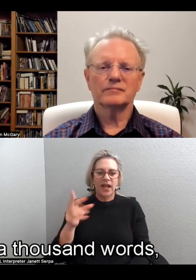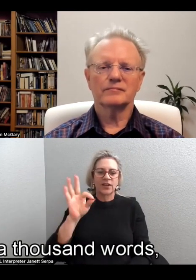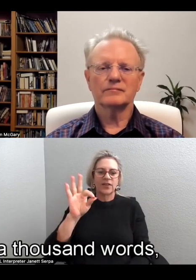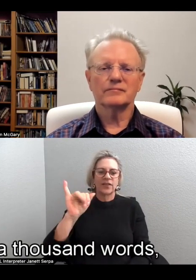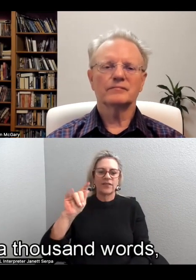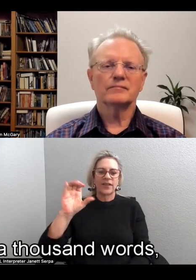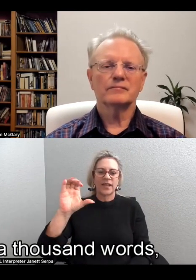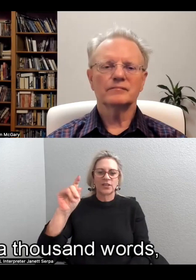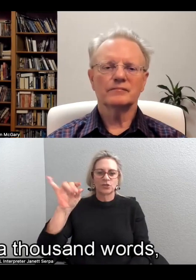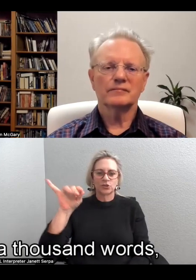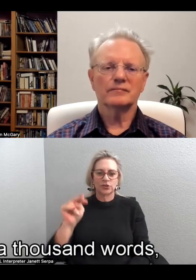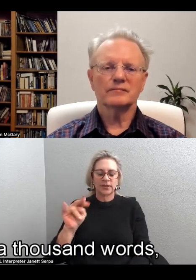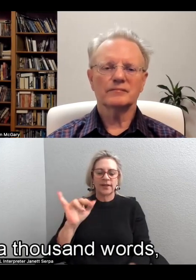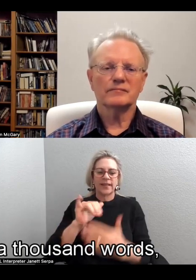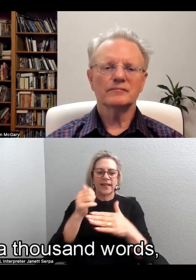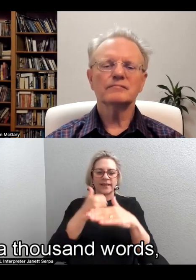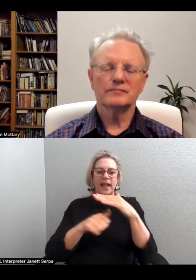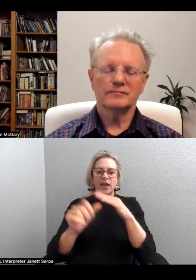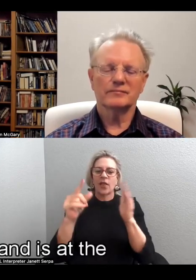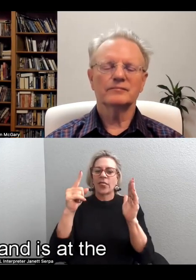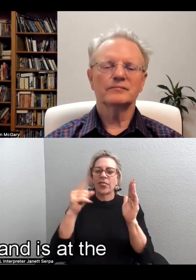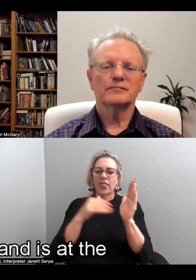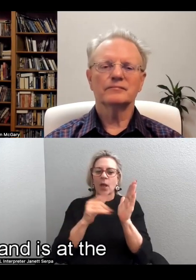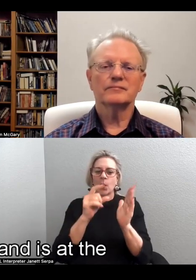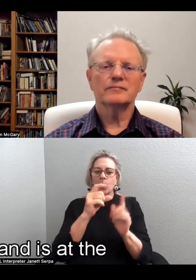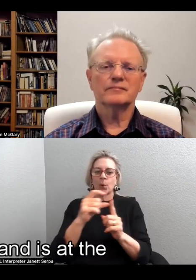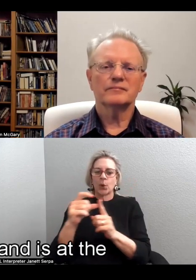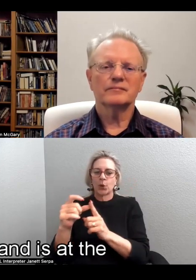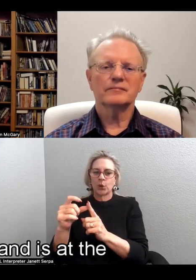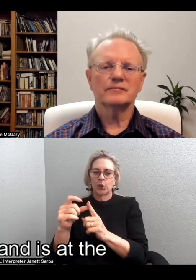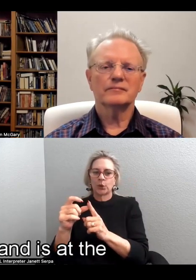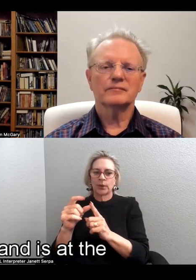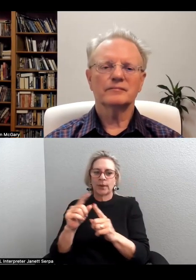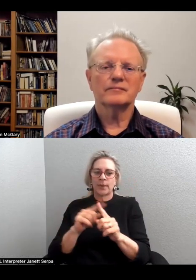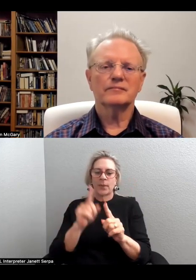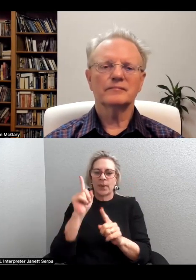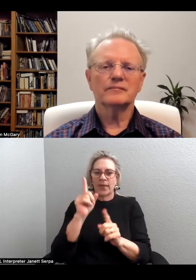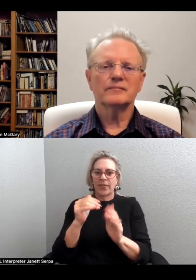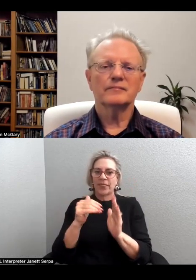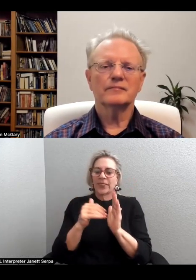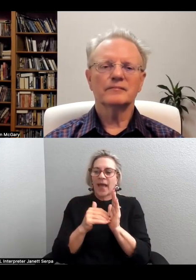that's under a thousand words, but the thousand is at the